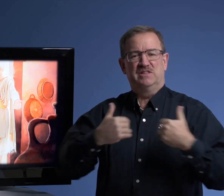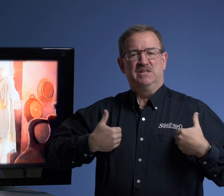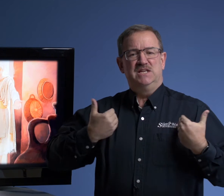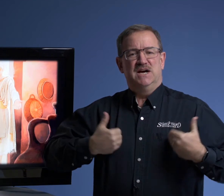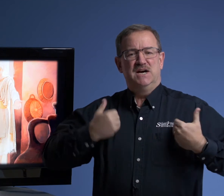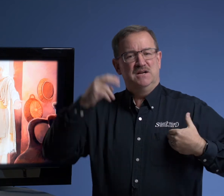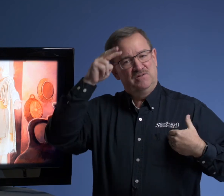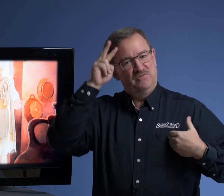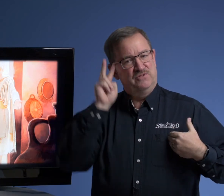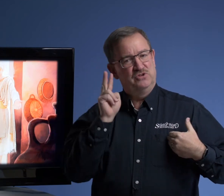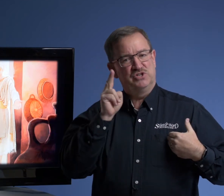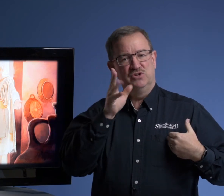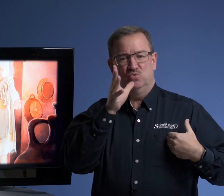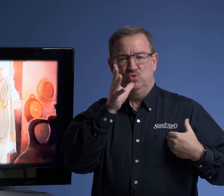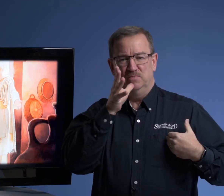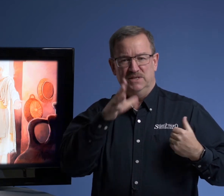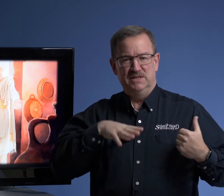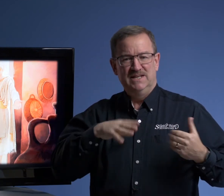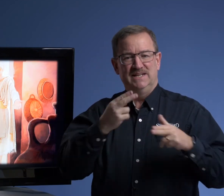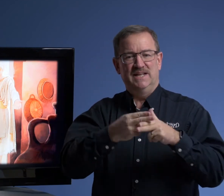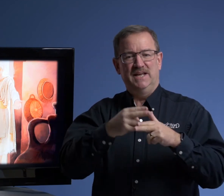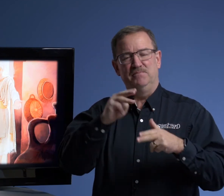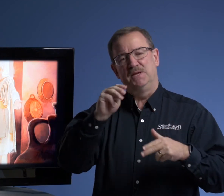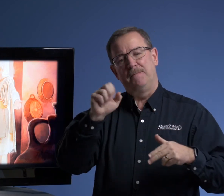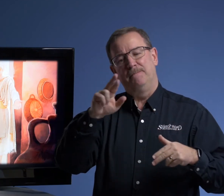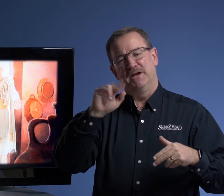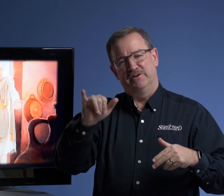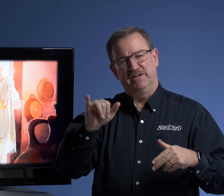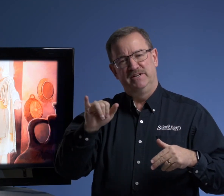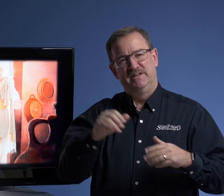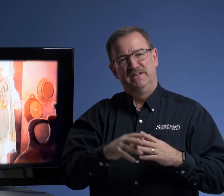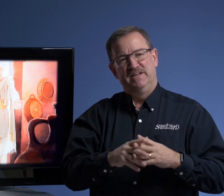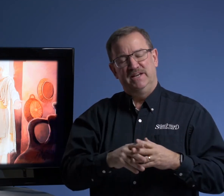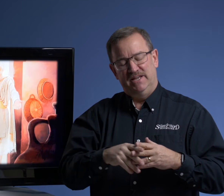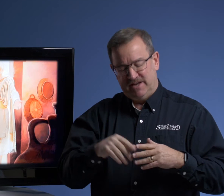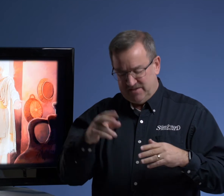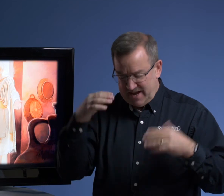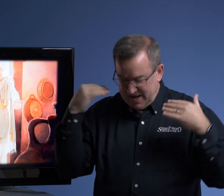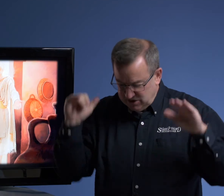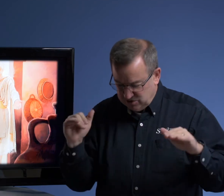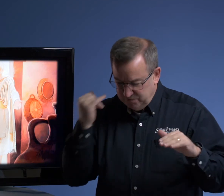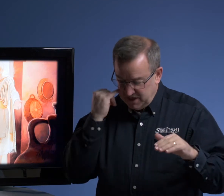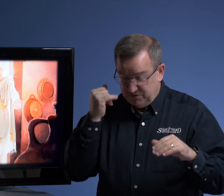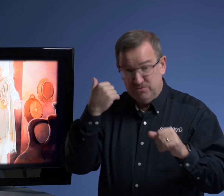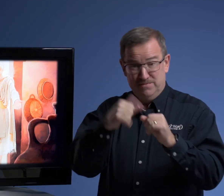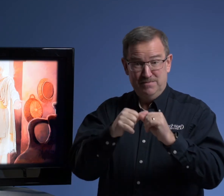the young virgin woman named Mary. And that angel, if you remember,